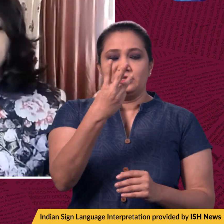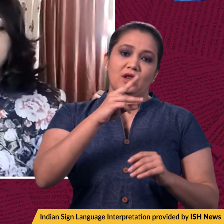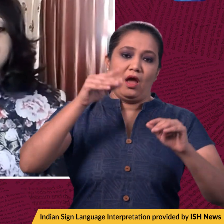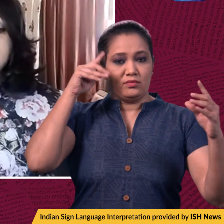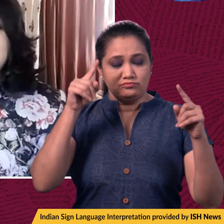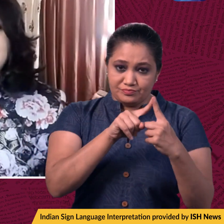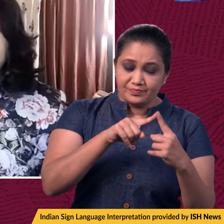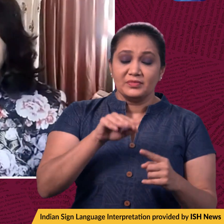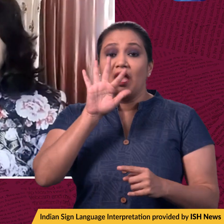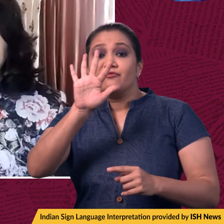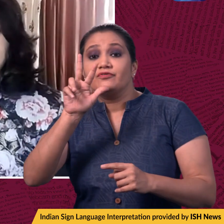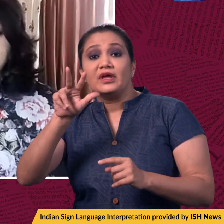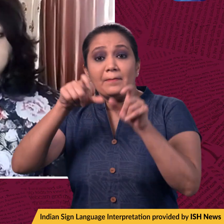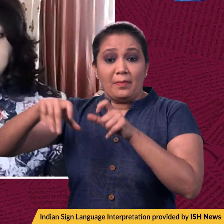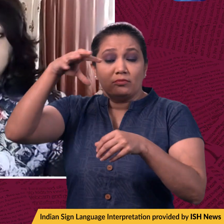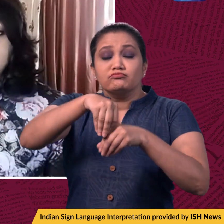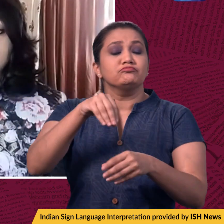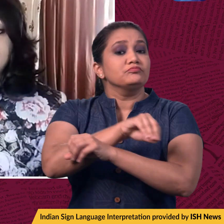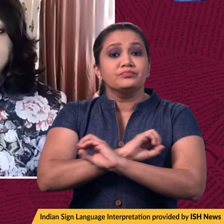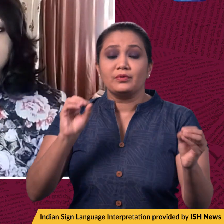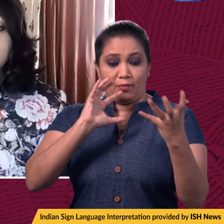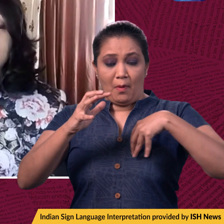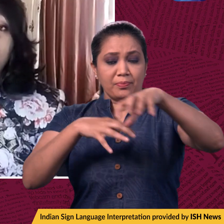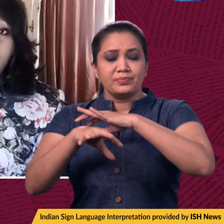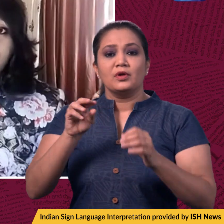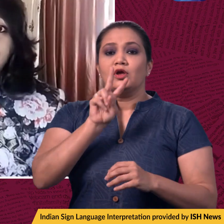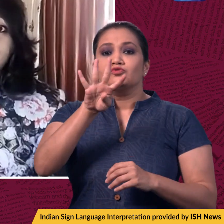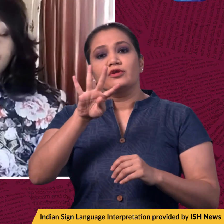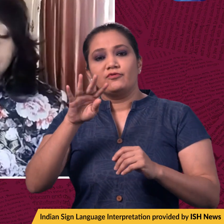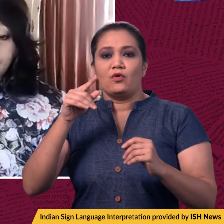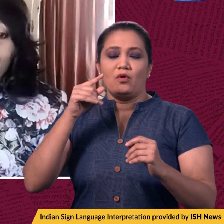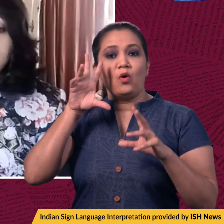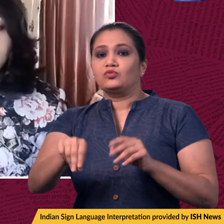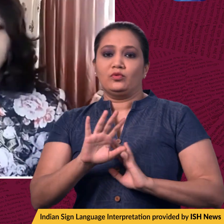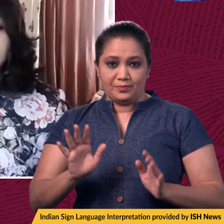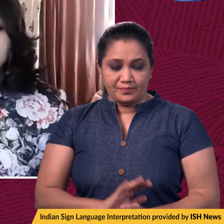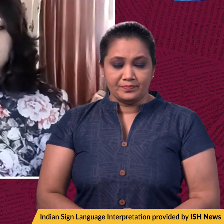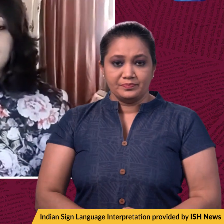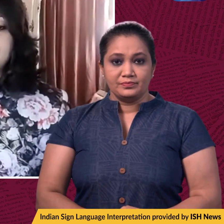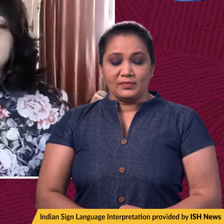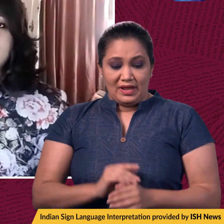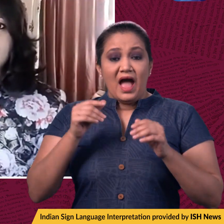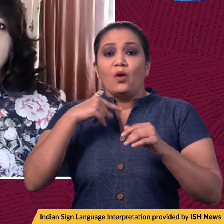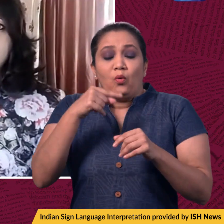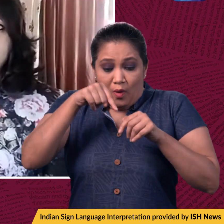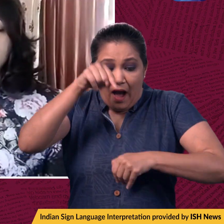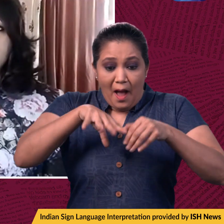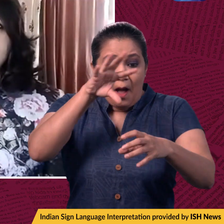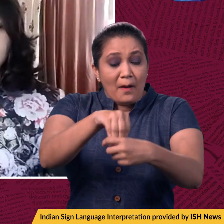with 58 countries abstaining and 24 countries voting no. Out of the abstentions,